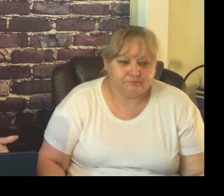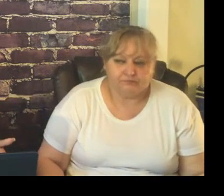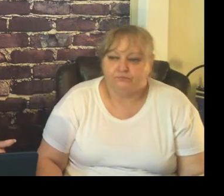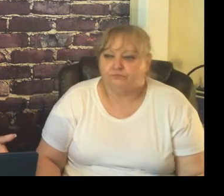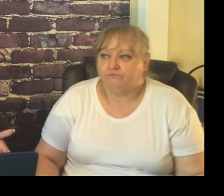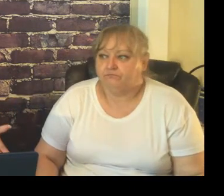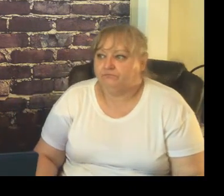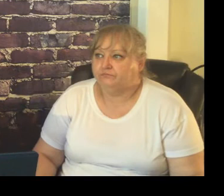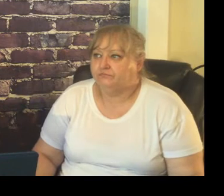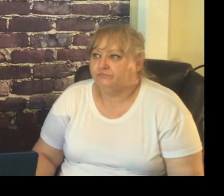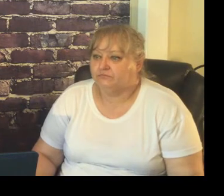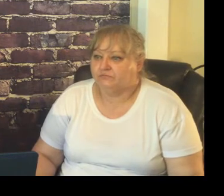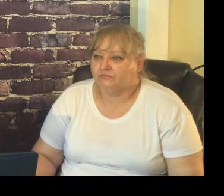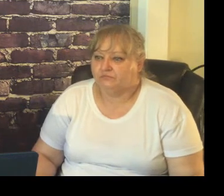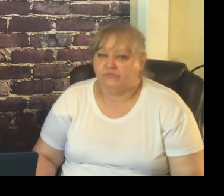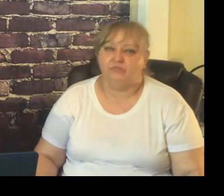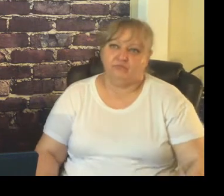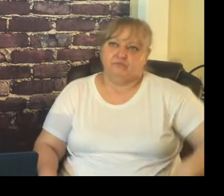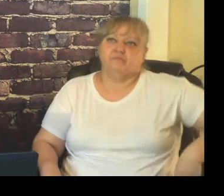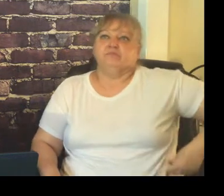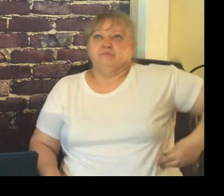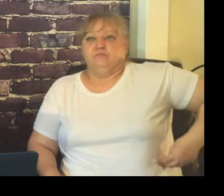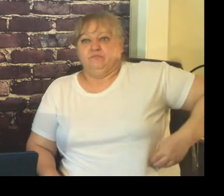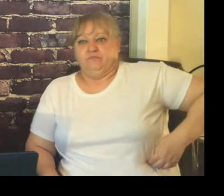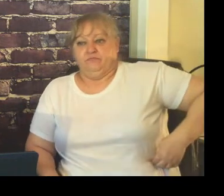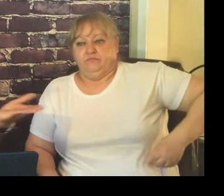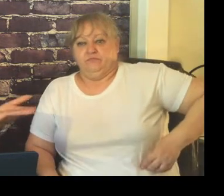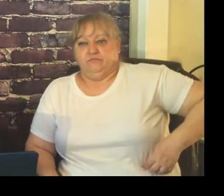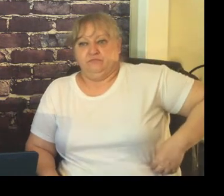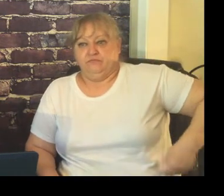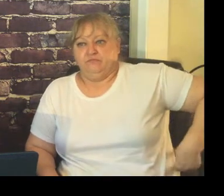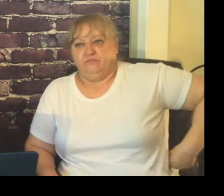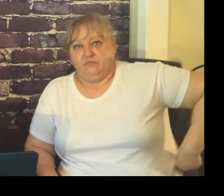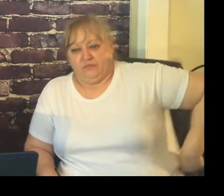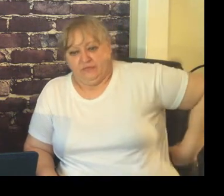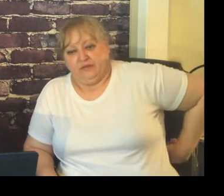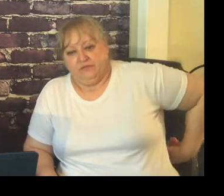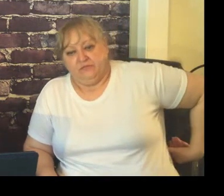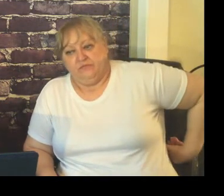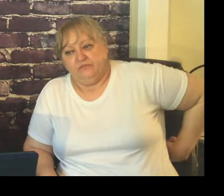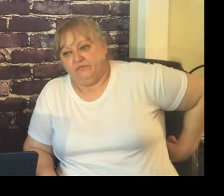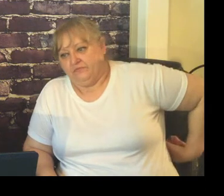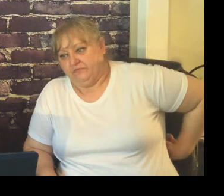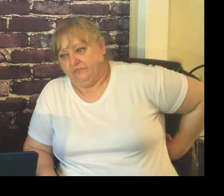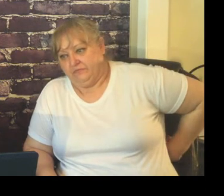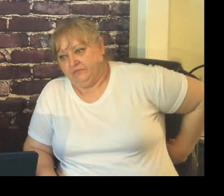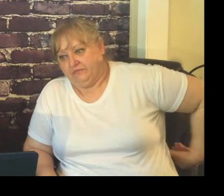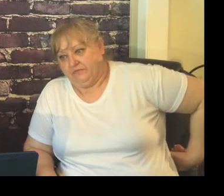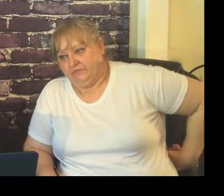but we need you to understand this is how it works at school so we do have to work together one of the things I used to always do